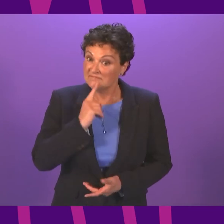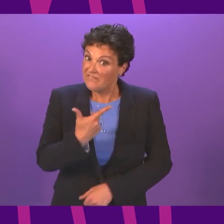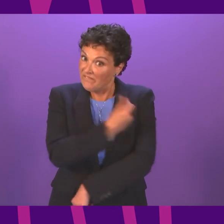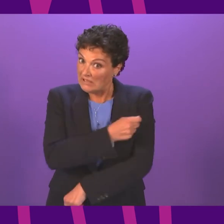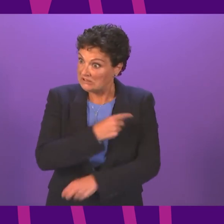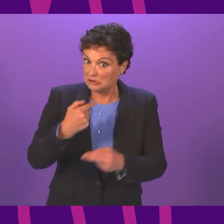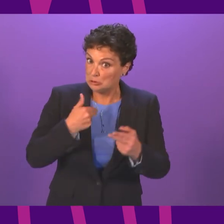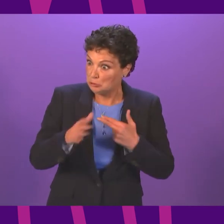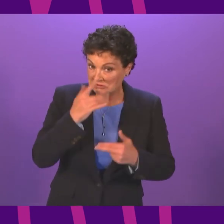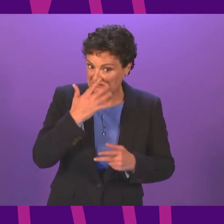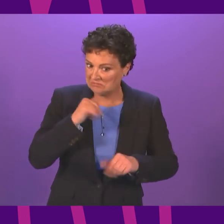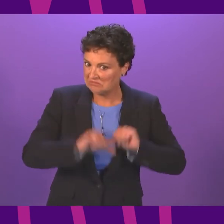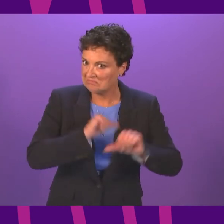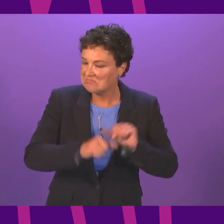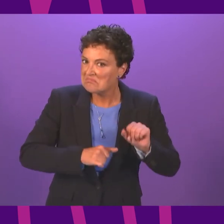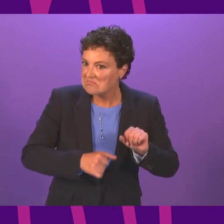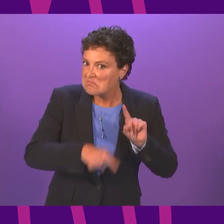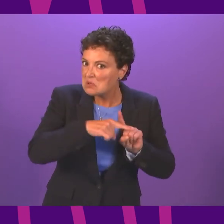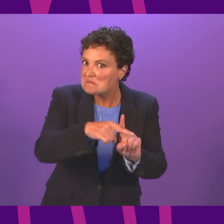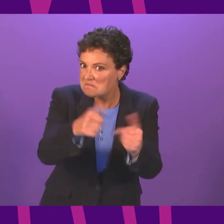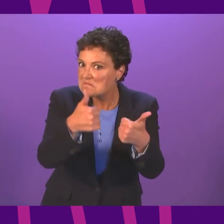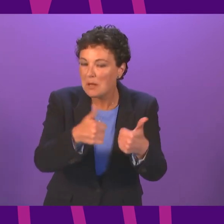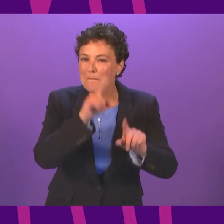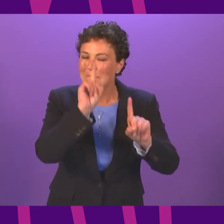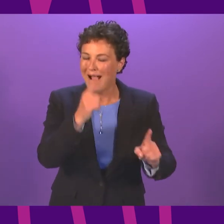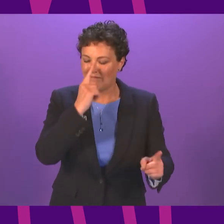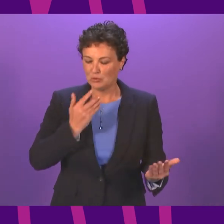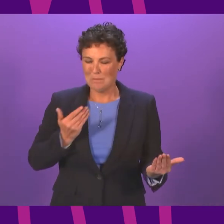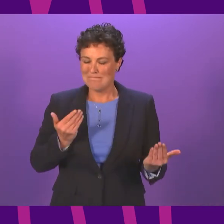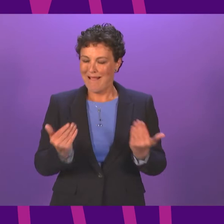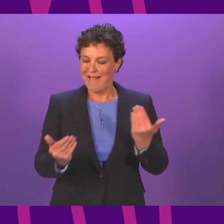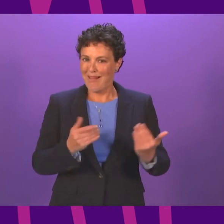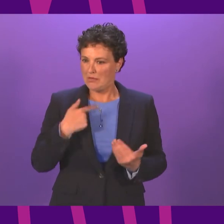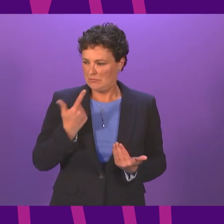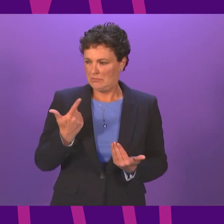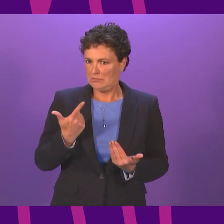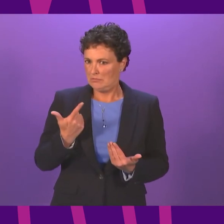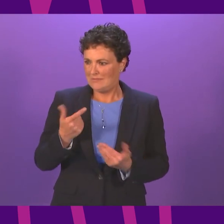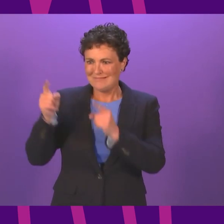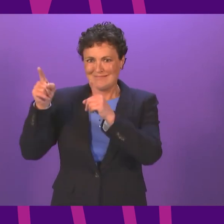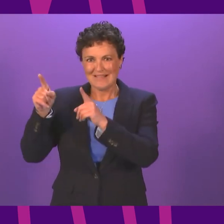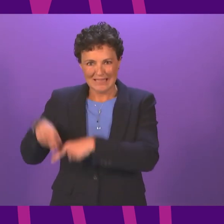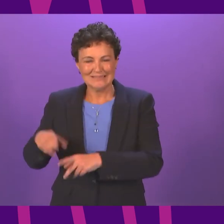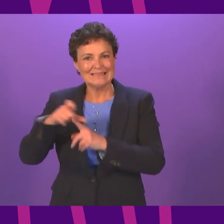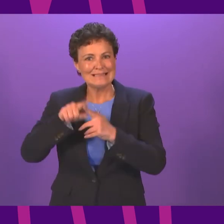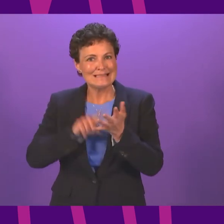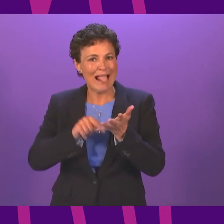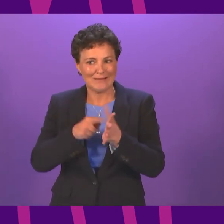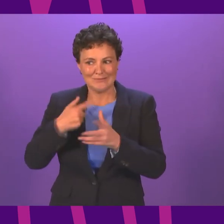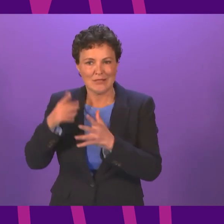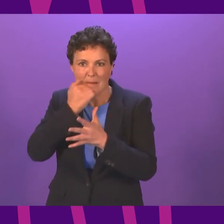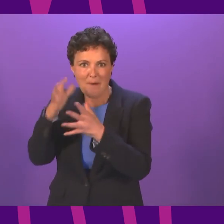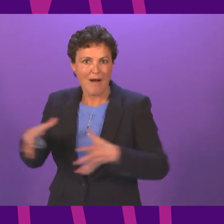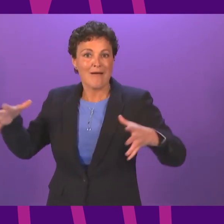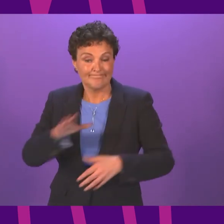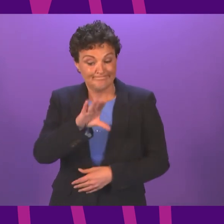be extremely positive, but of course this has to be balanced against the continued rise in cases. The number of new cases recorded over the